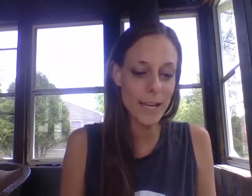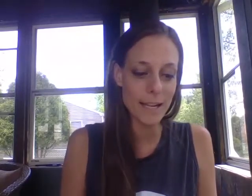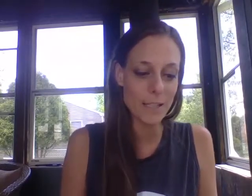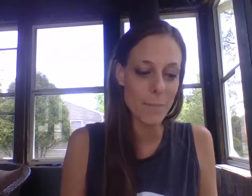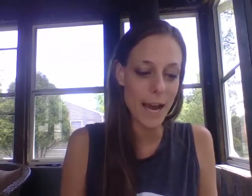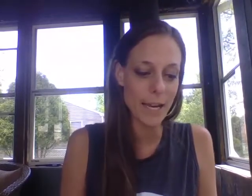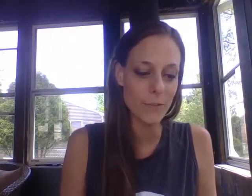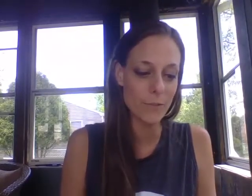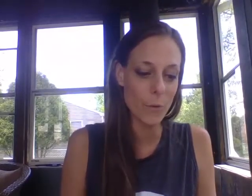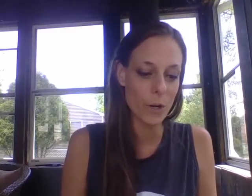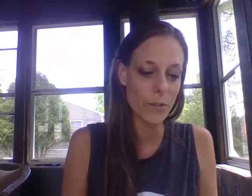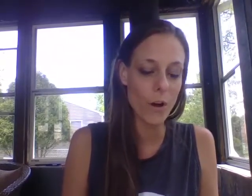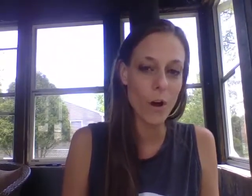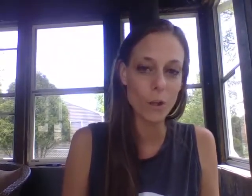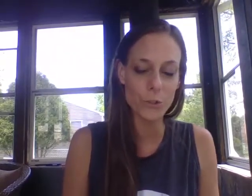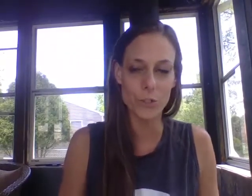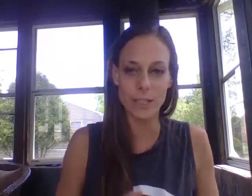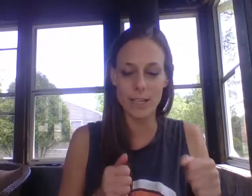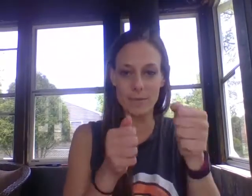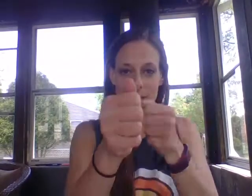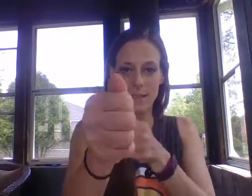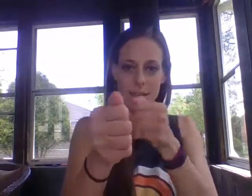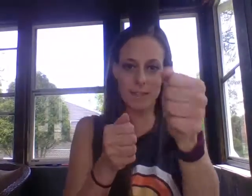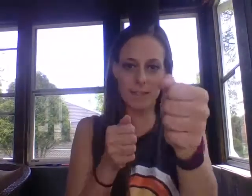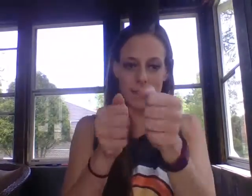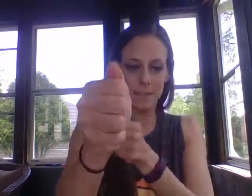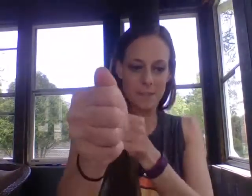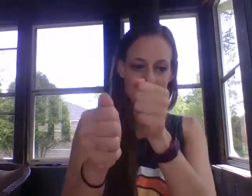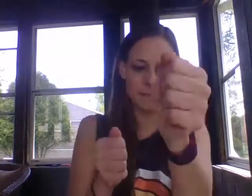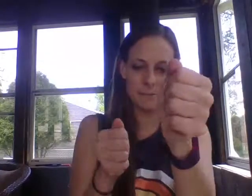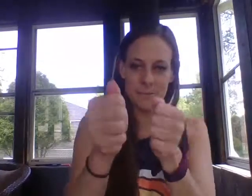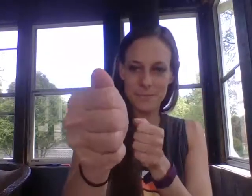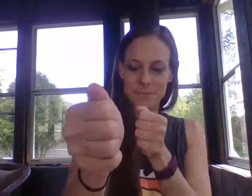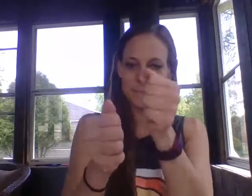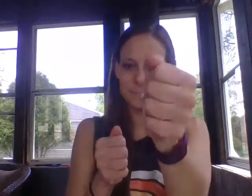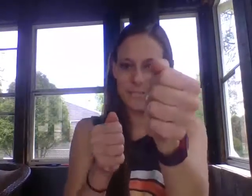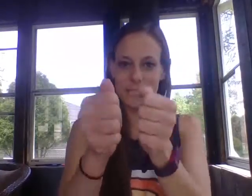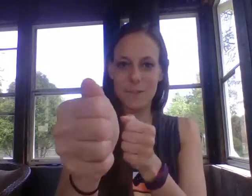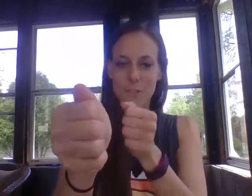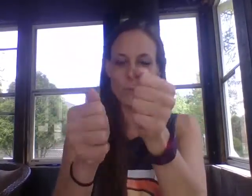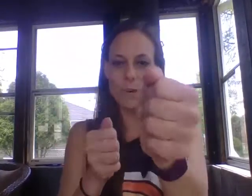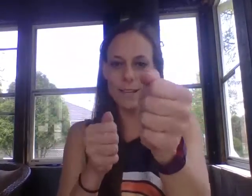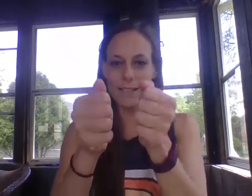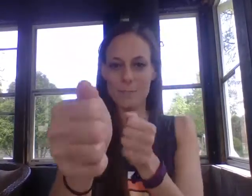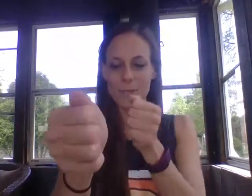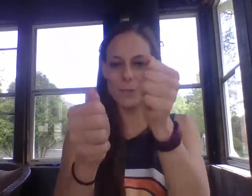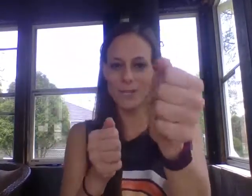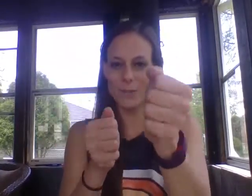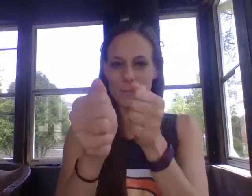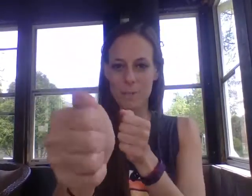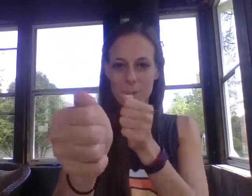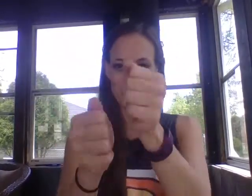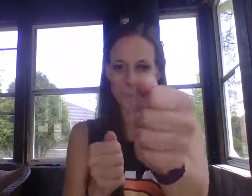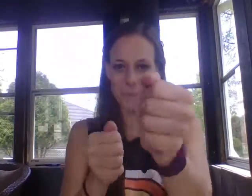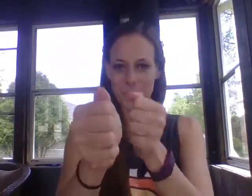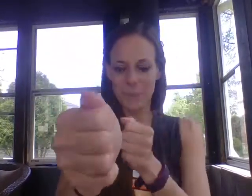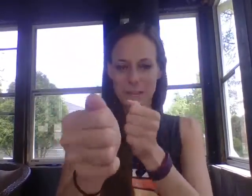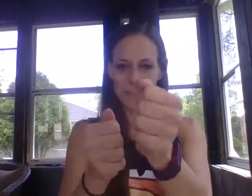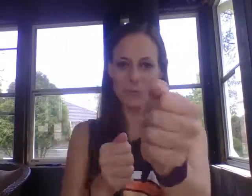hands back and forth alternately like this as if it's a race between two people that's